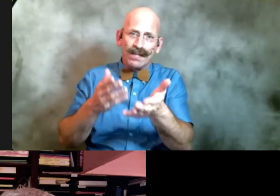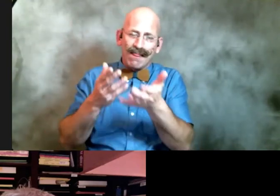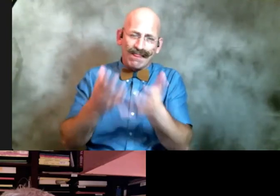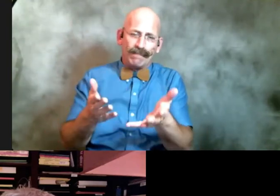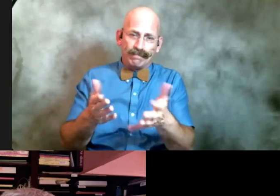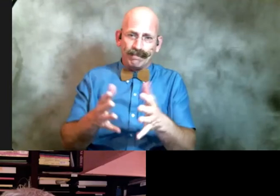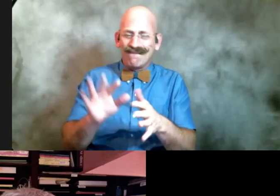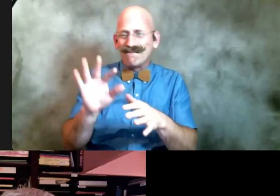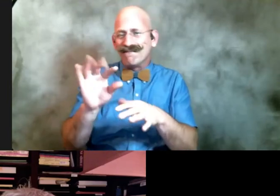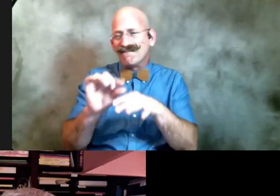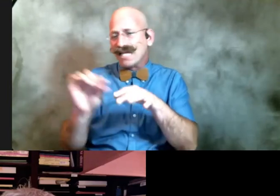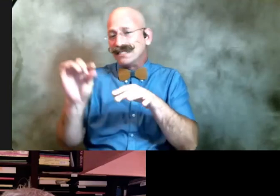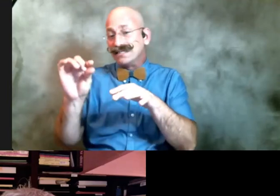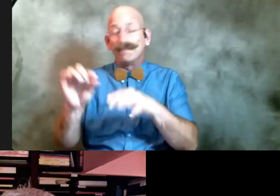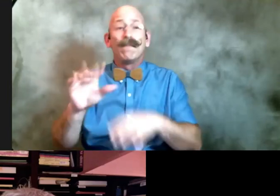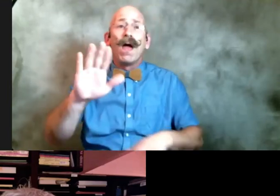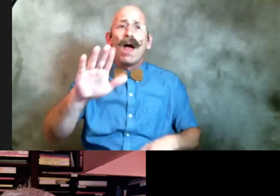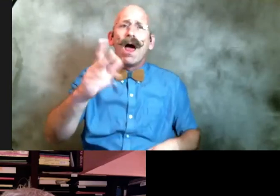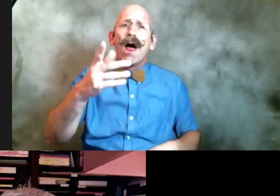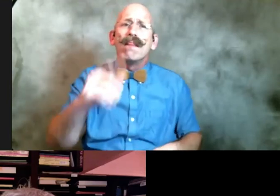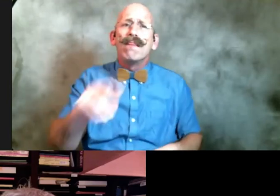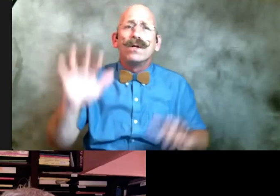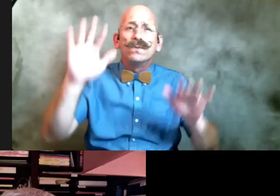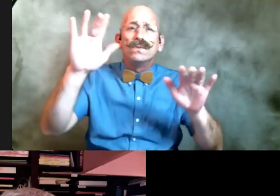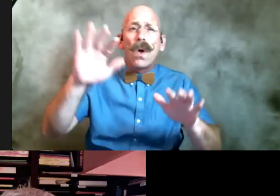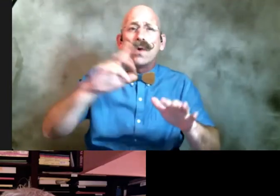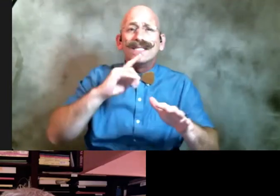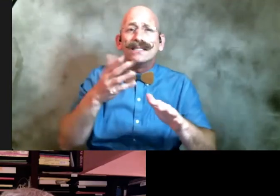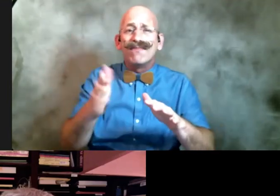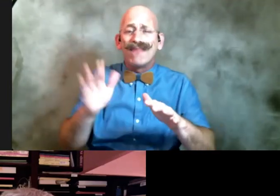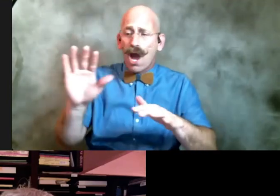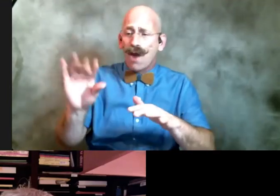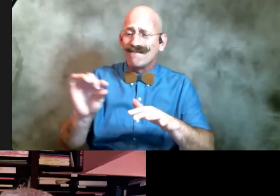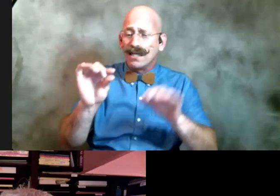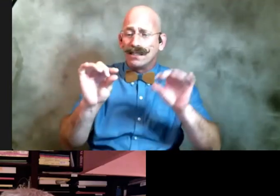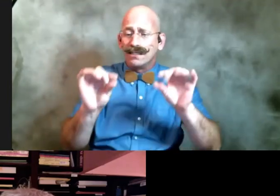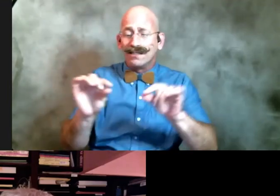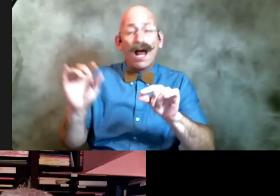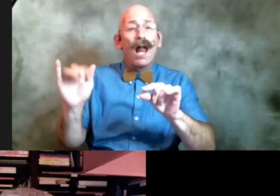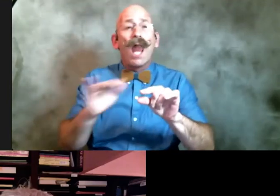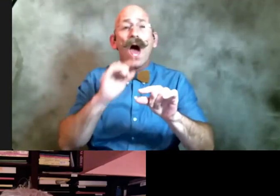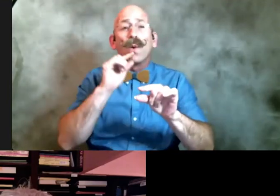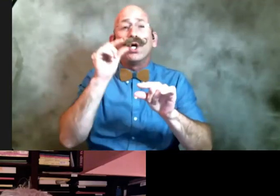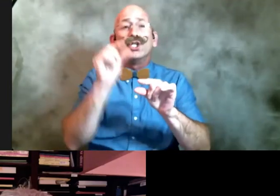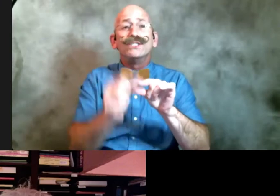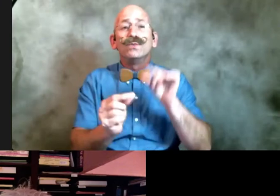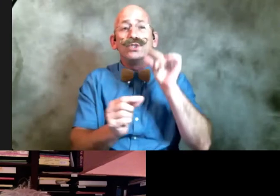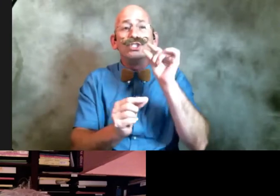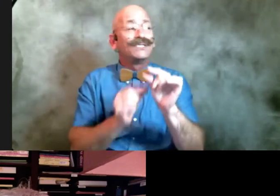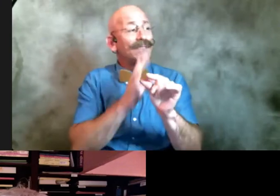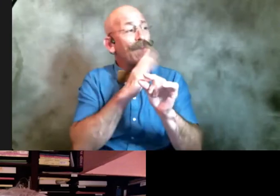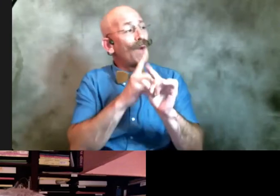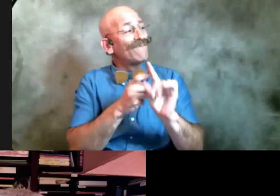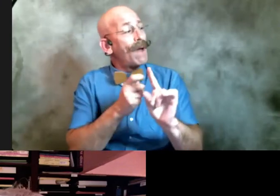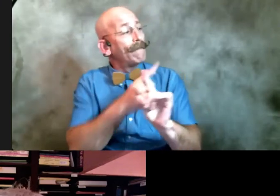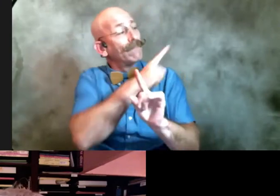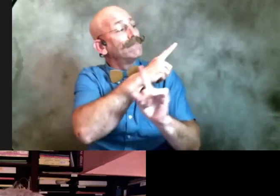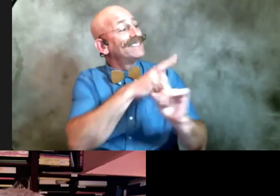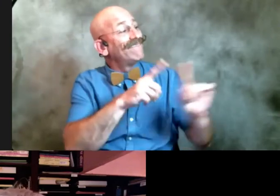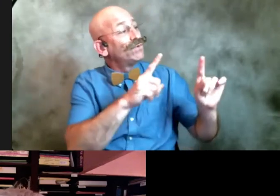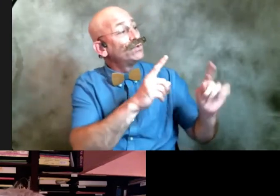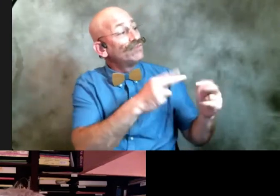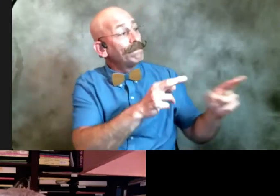the snow is there faint as a word spoken in another room if i